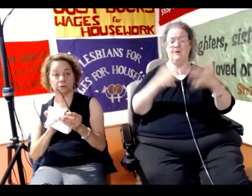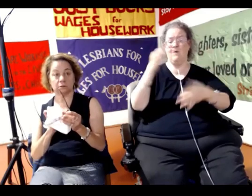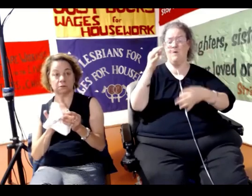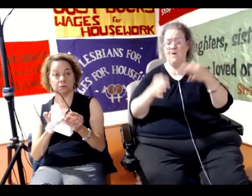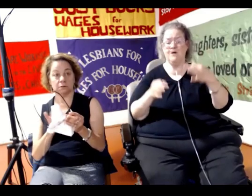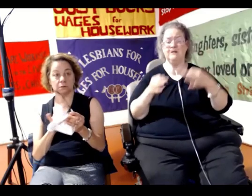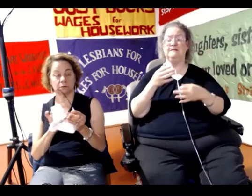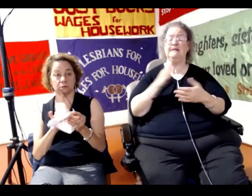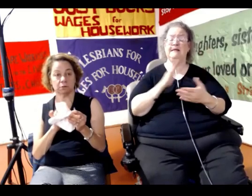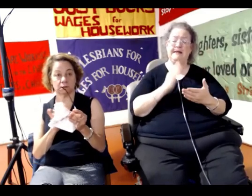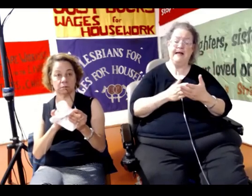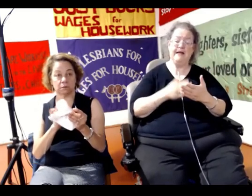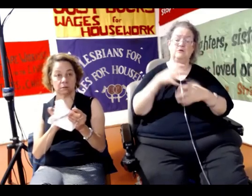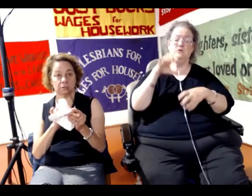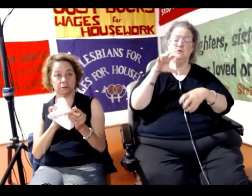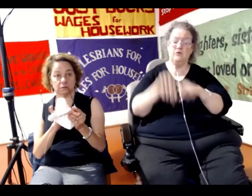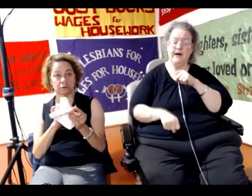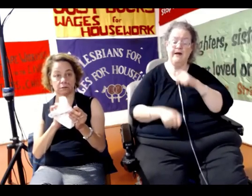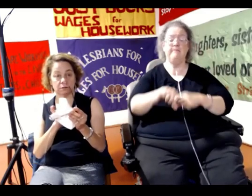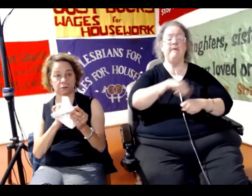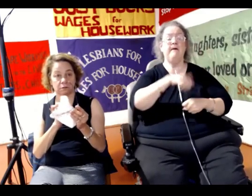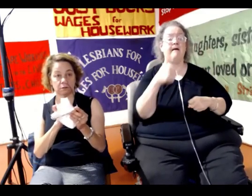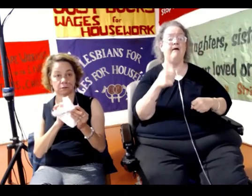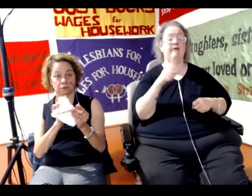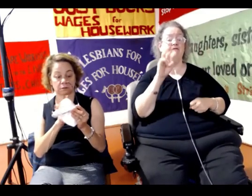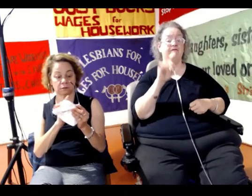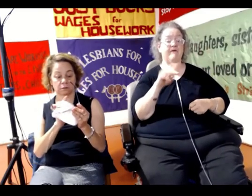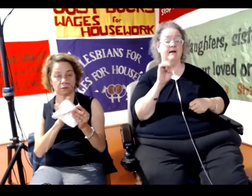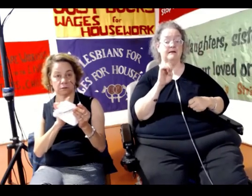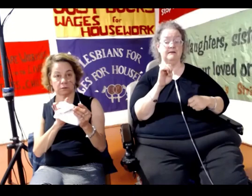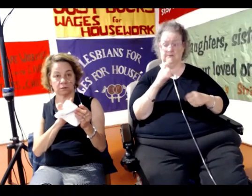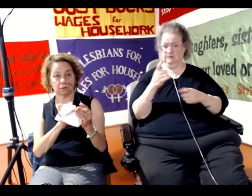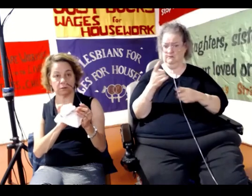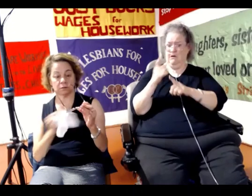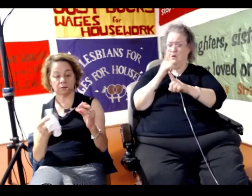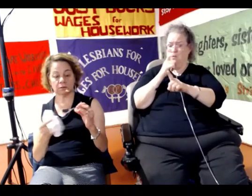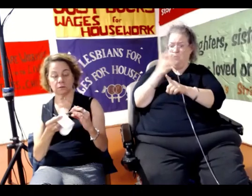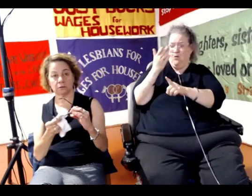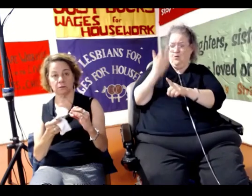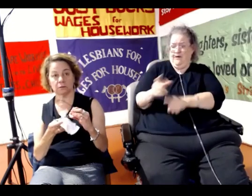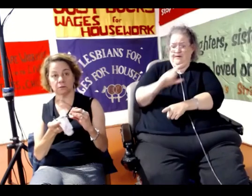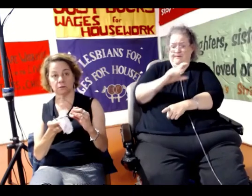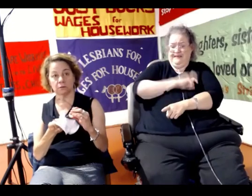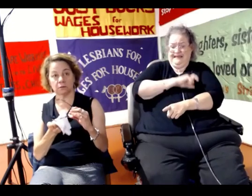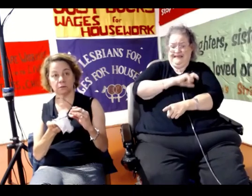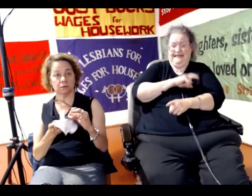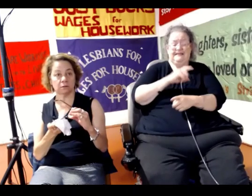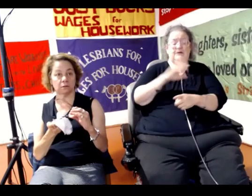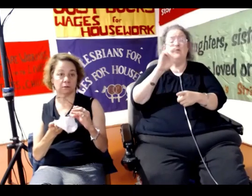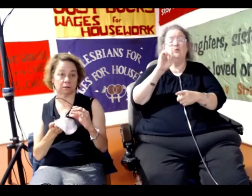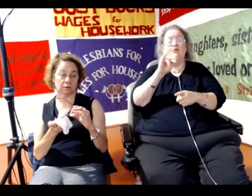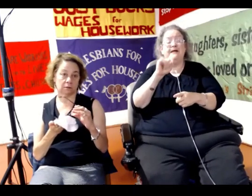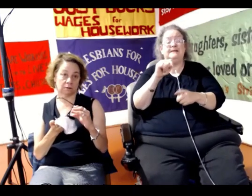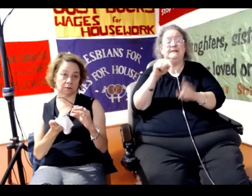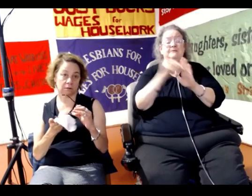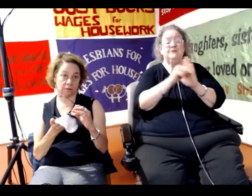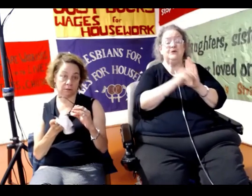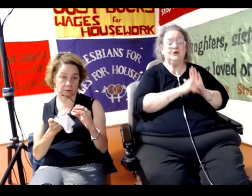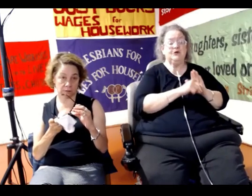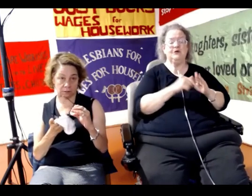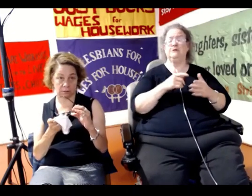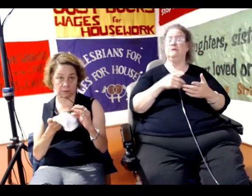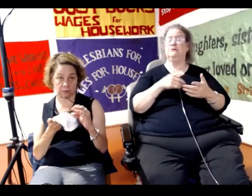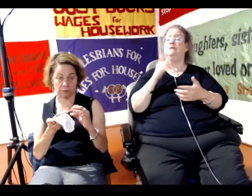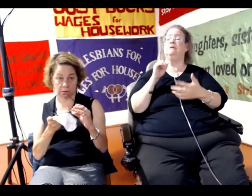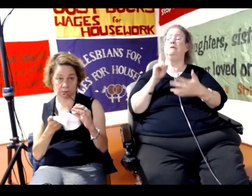and other violence, including by police, against racist murders, against police corruption and